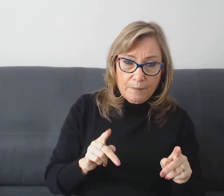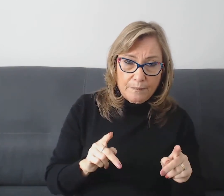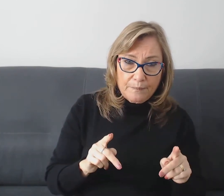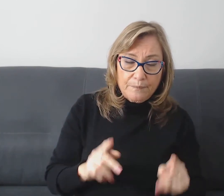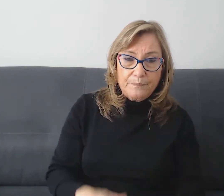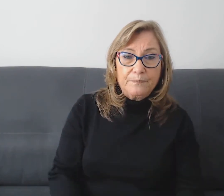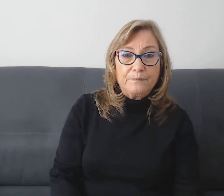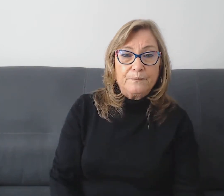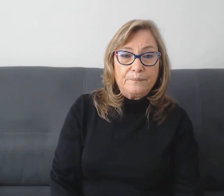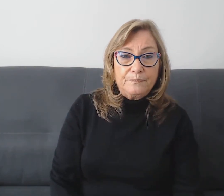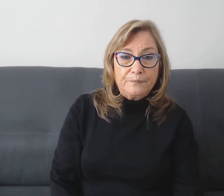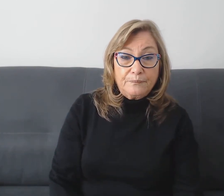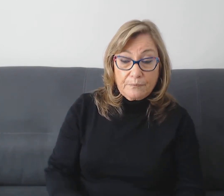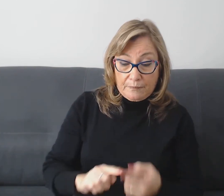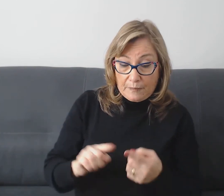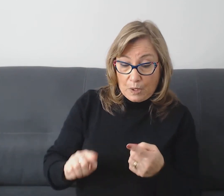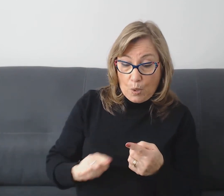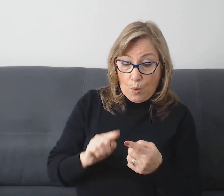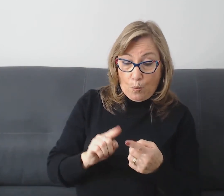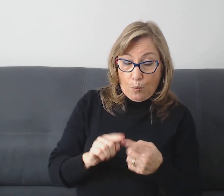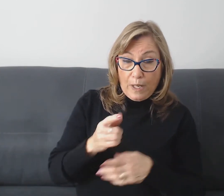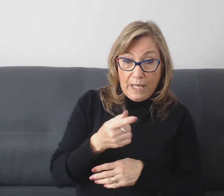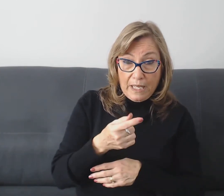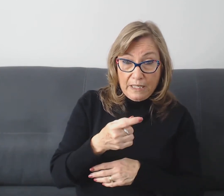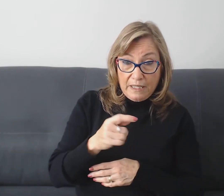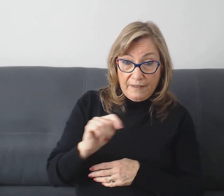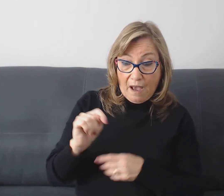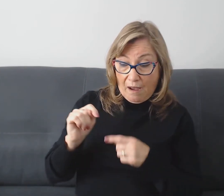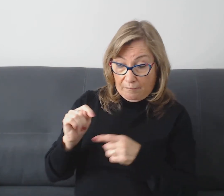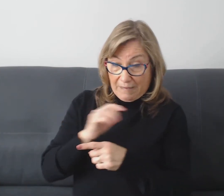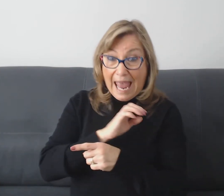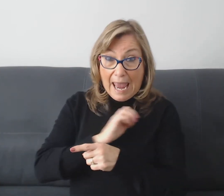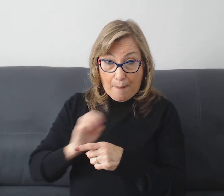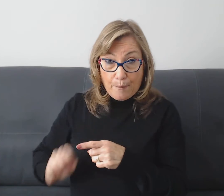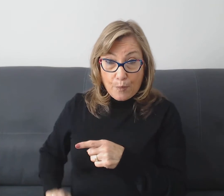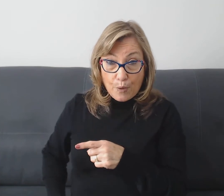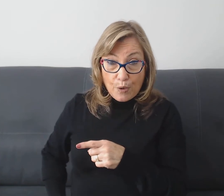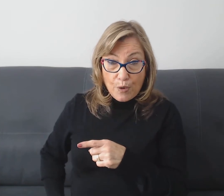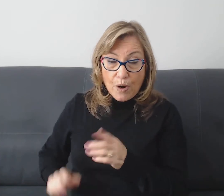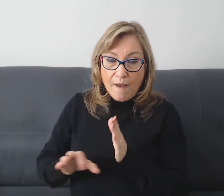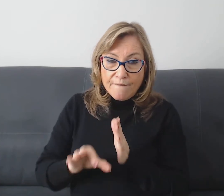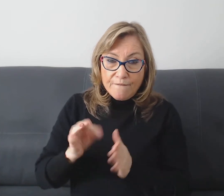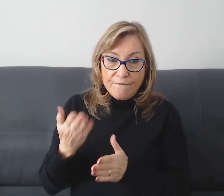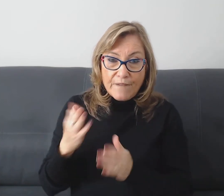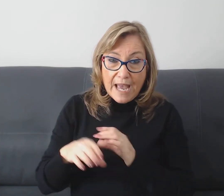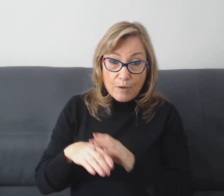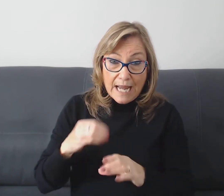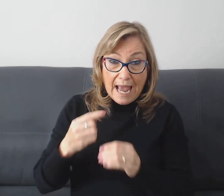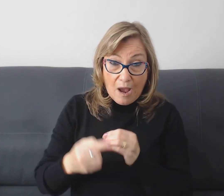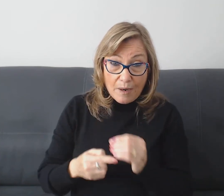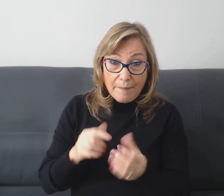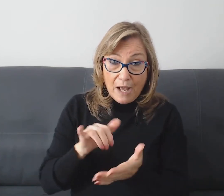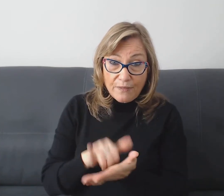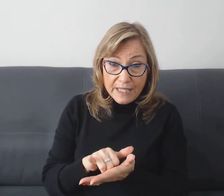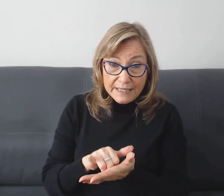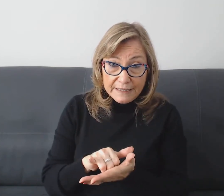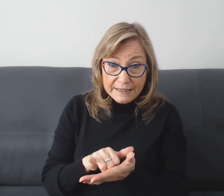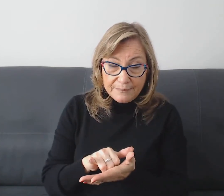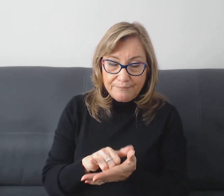When the Emperor found out about this, he had the